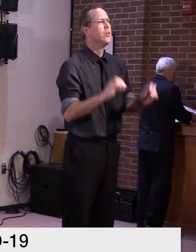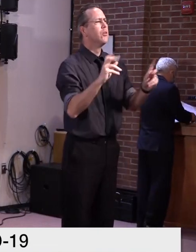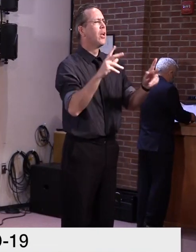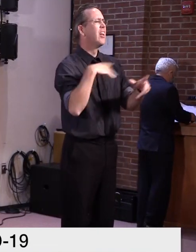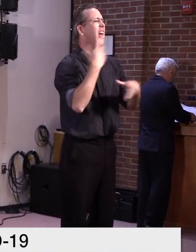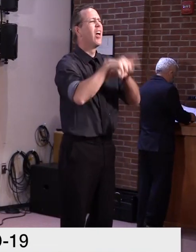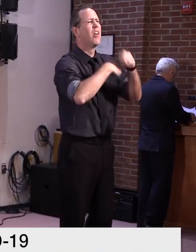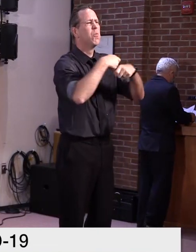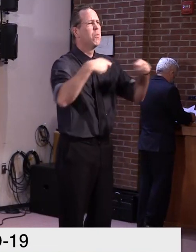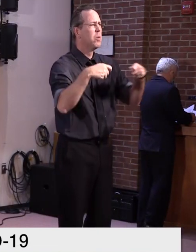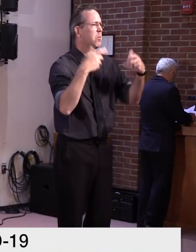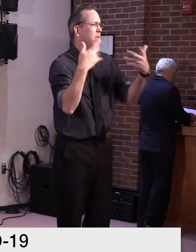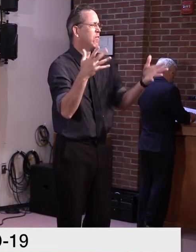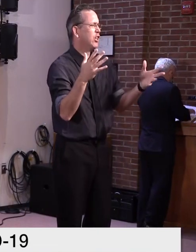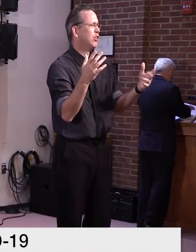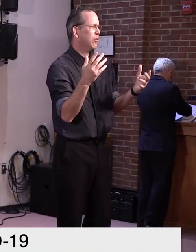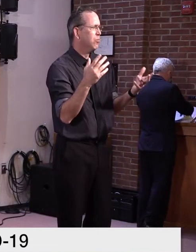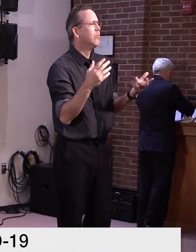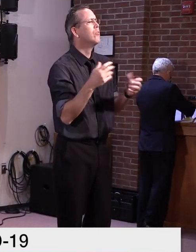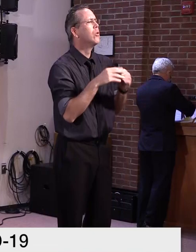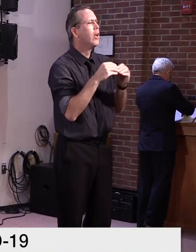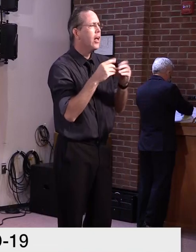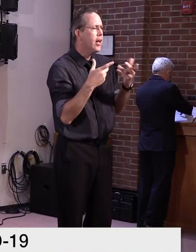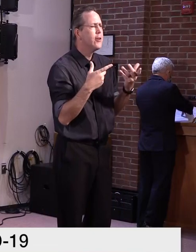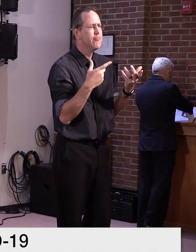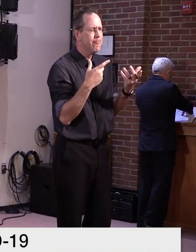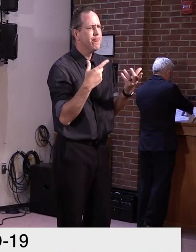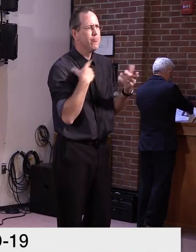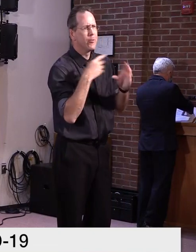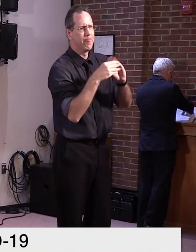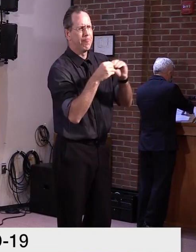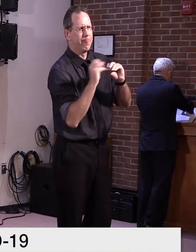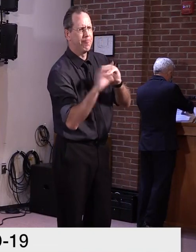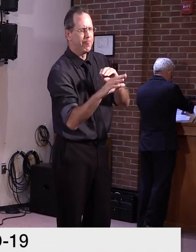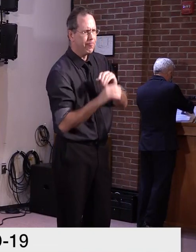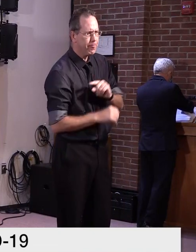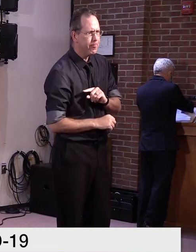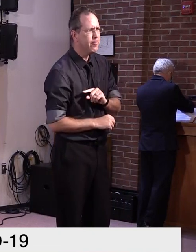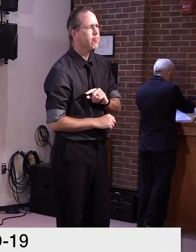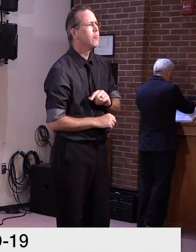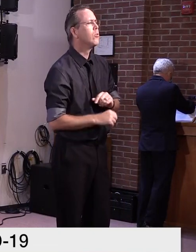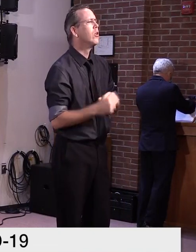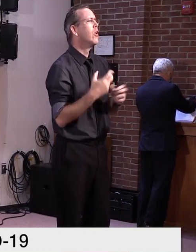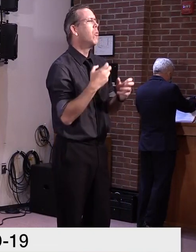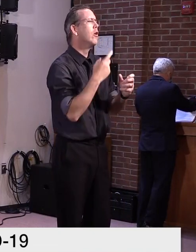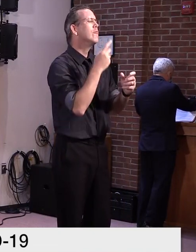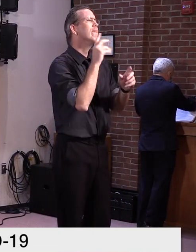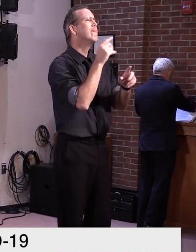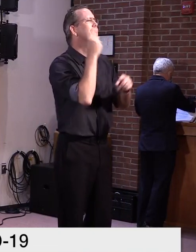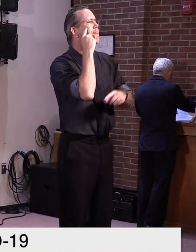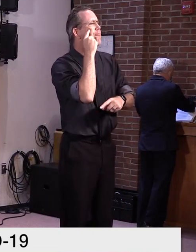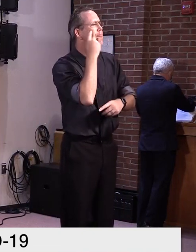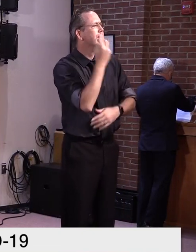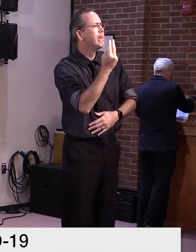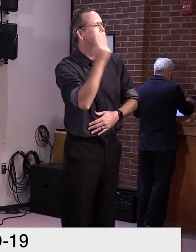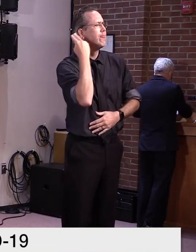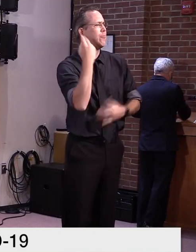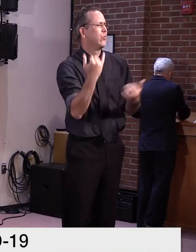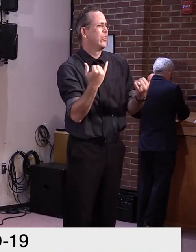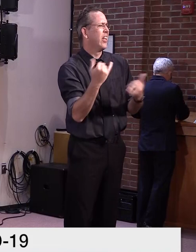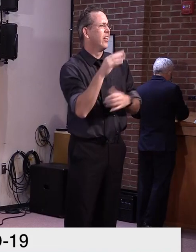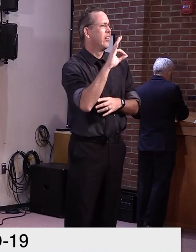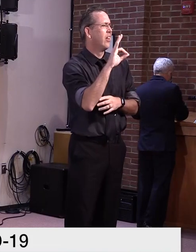Uh, I might, uh, add, if you can take a moment, uh, to reflect on those we lost as a result of the actions taken